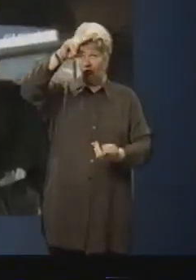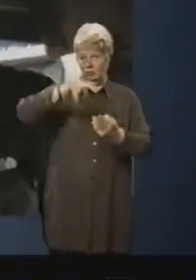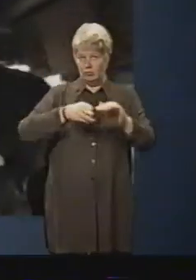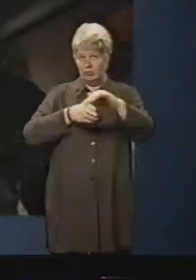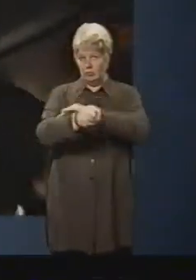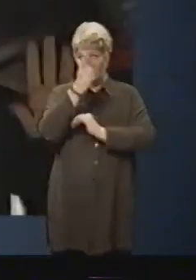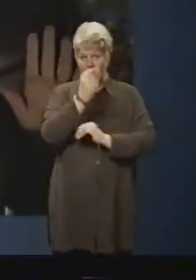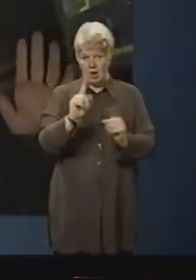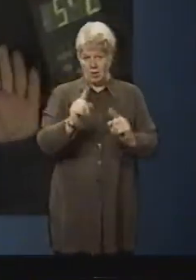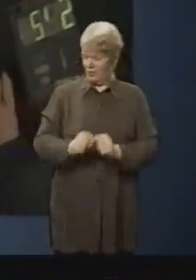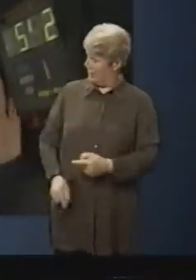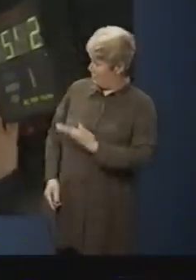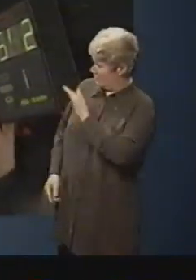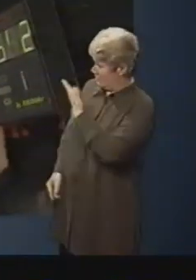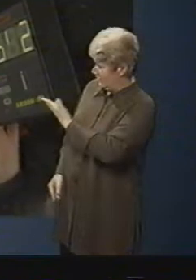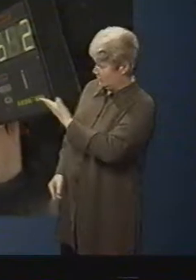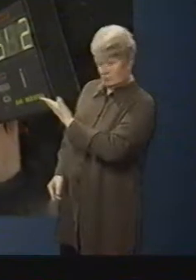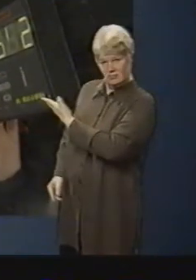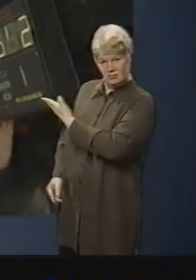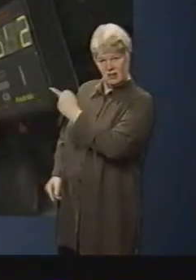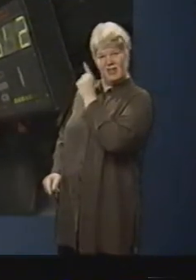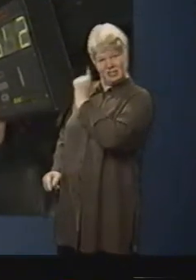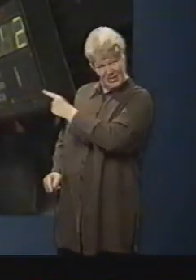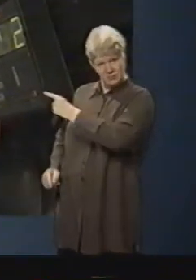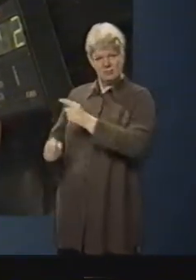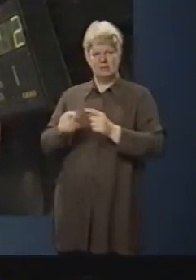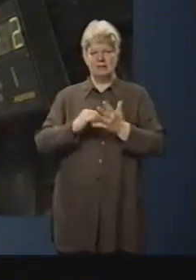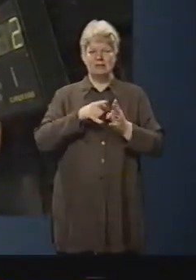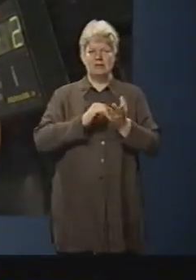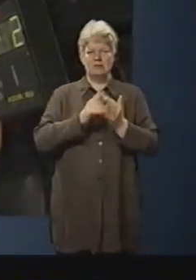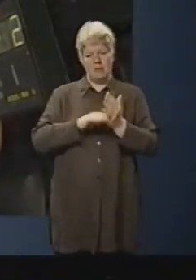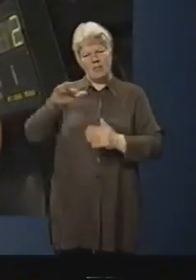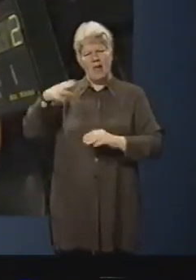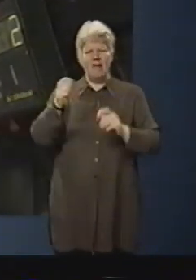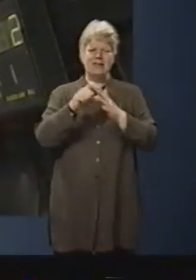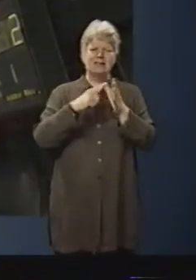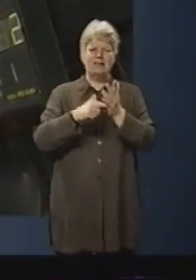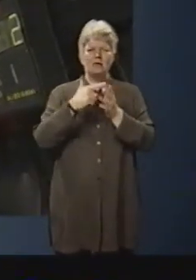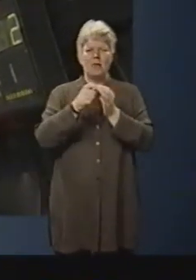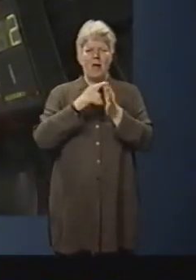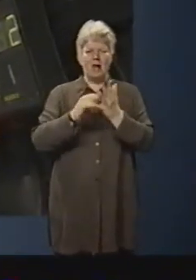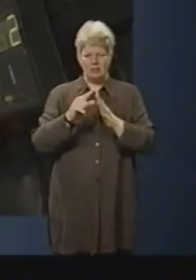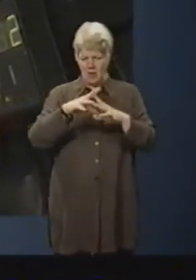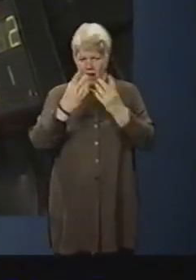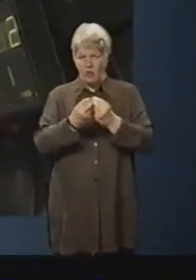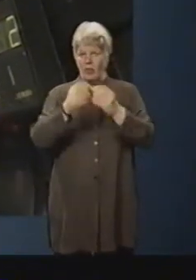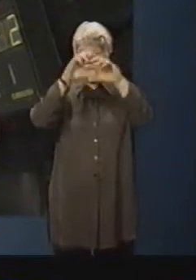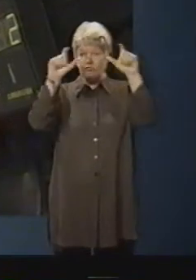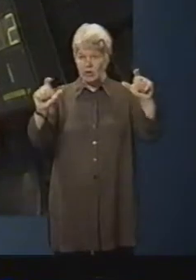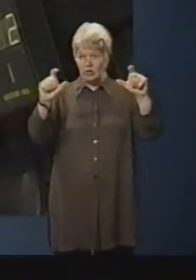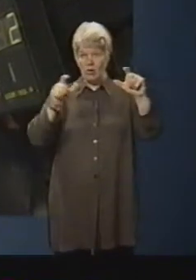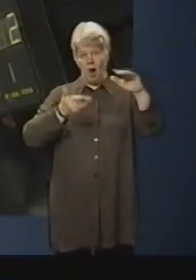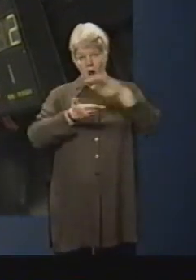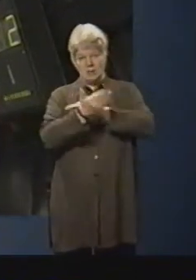And this is it. This is the system. Inside here is a database of all bridges under 16 foot